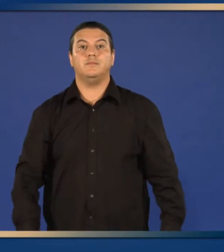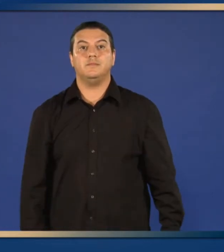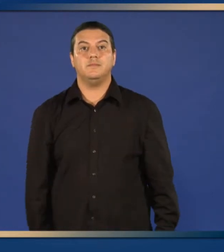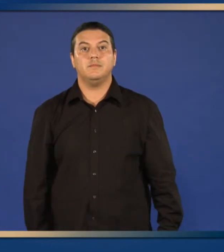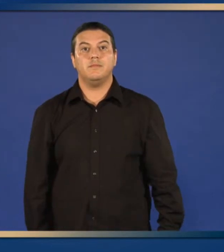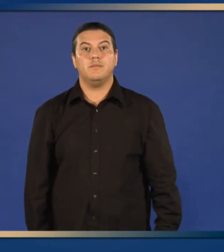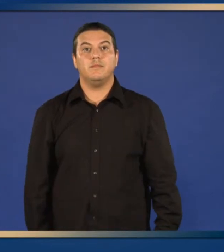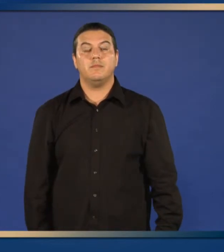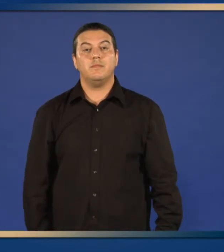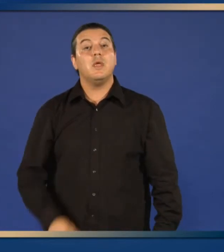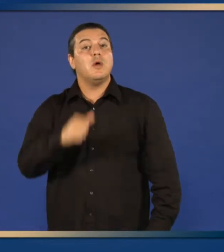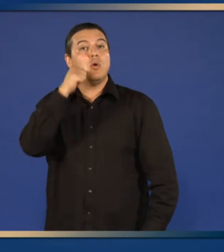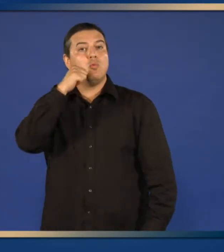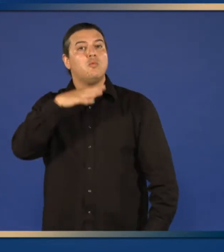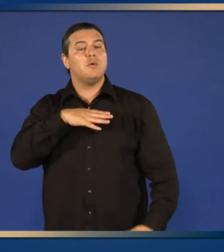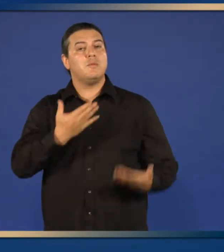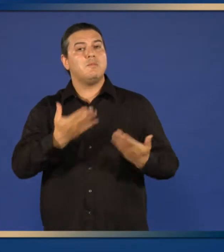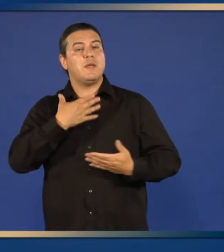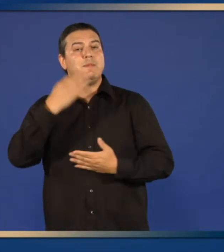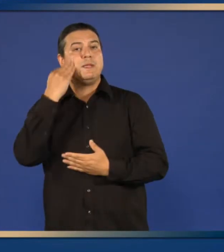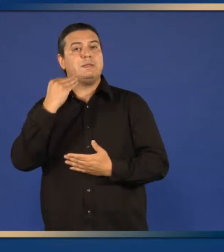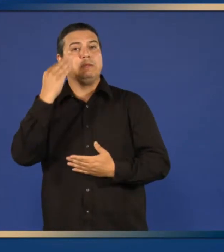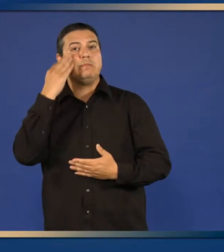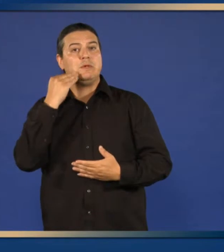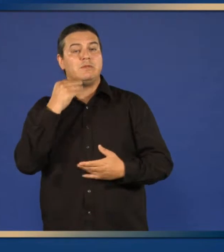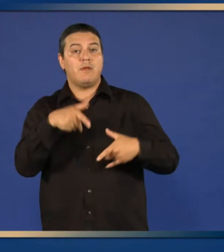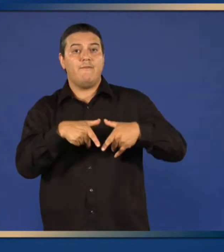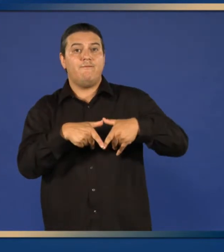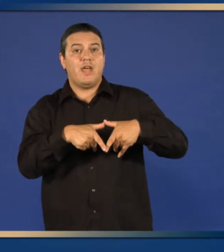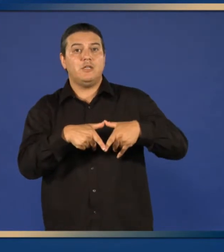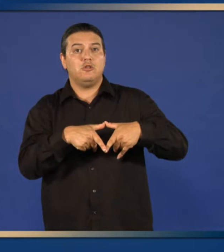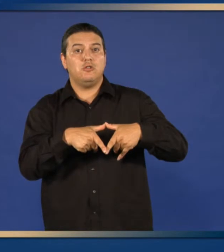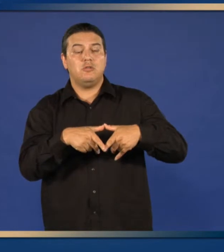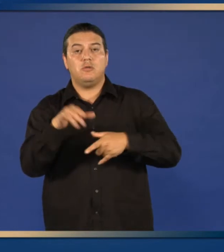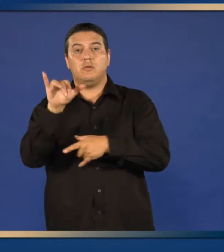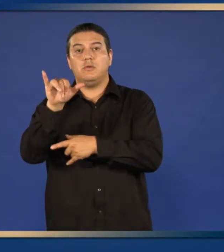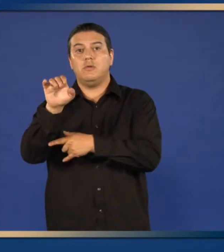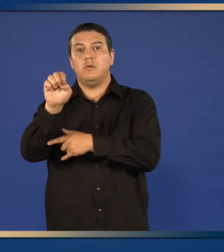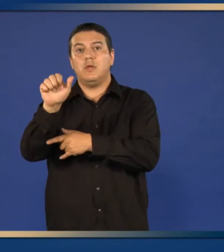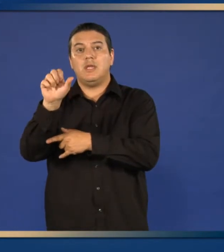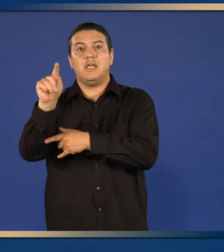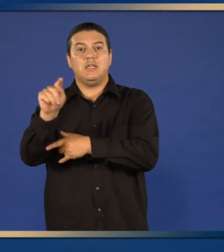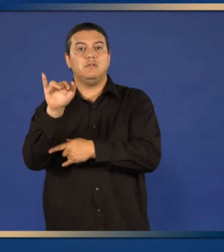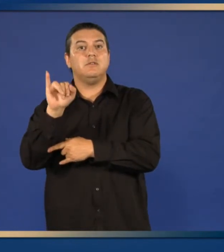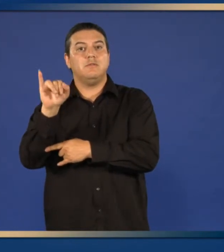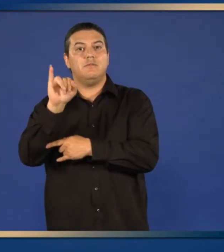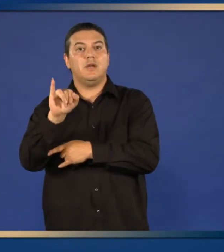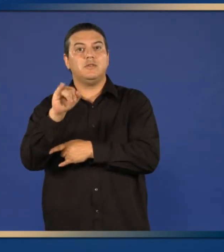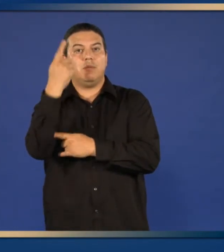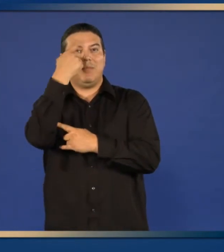Women may have vaginal yeast infections from taking this medicine.